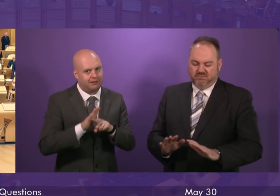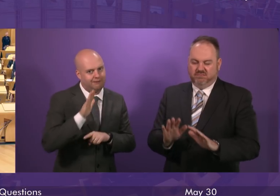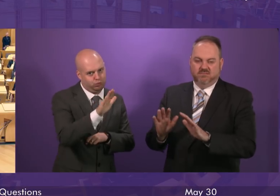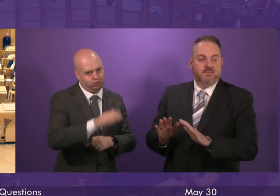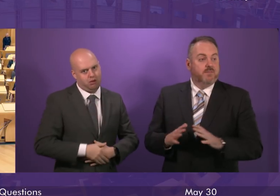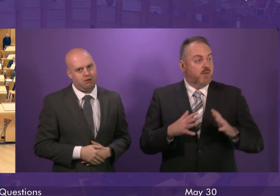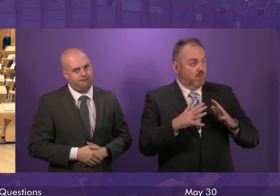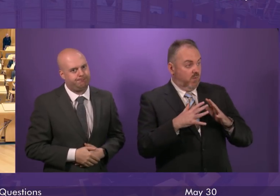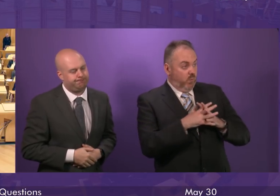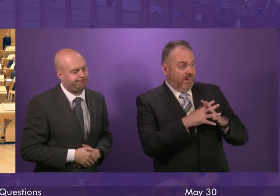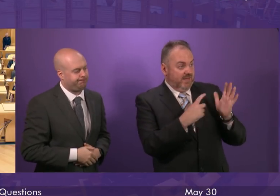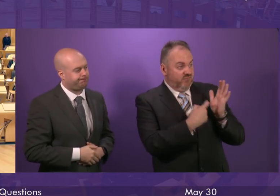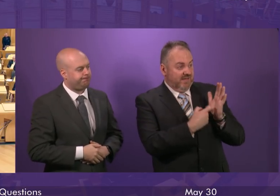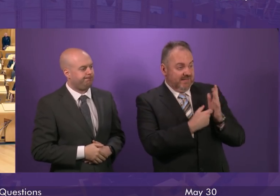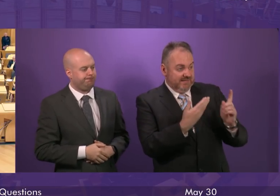Willie Rennie.